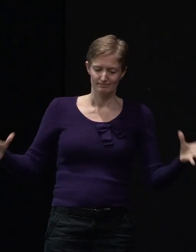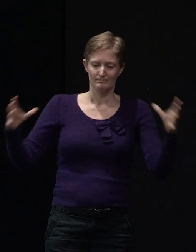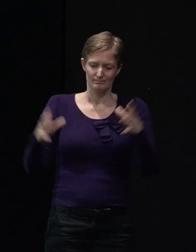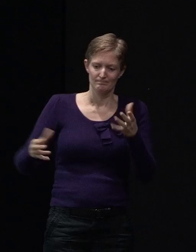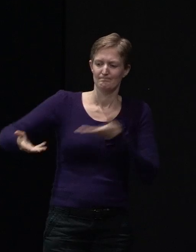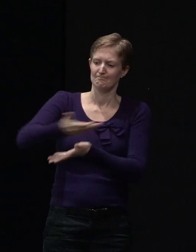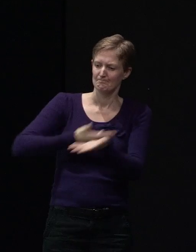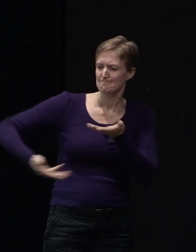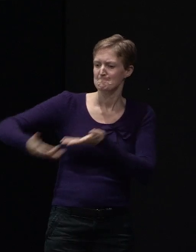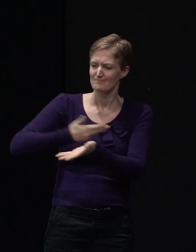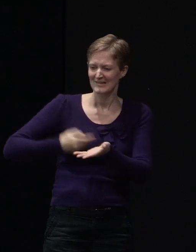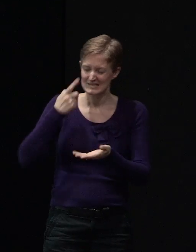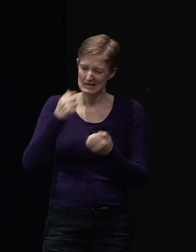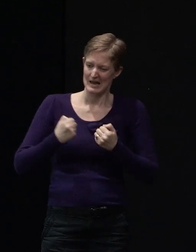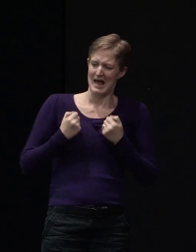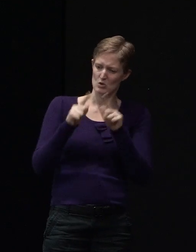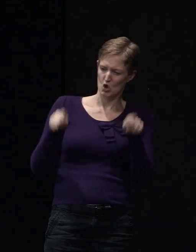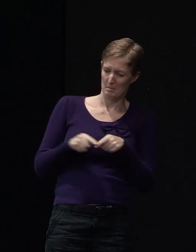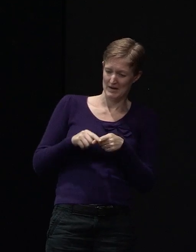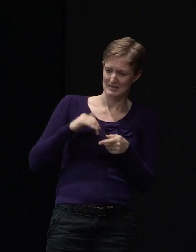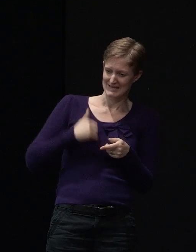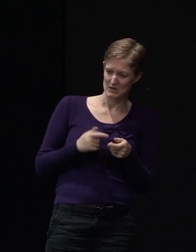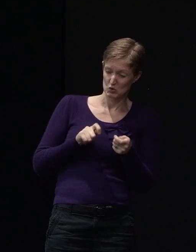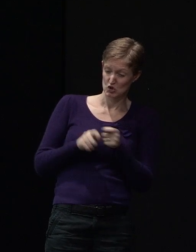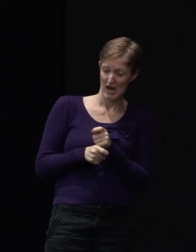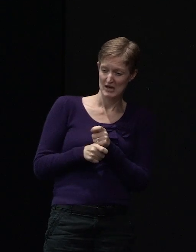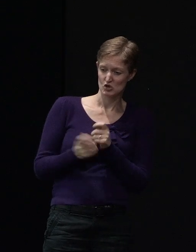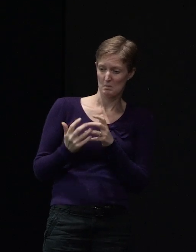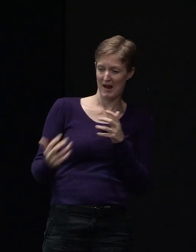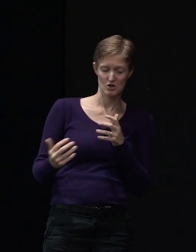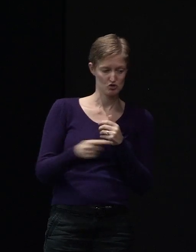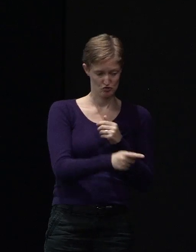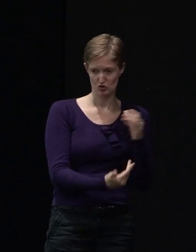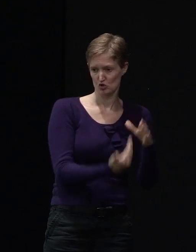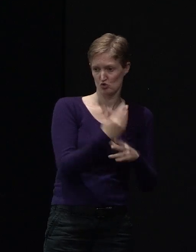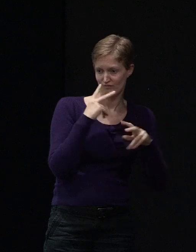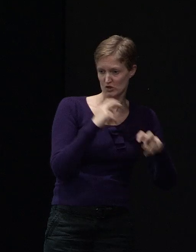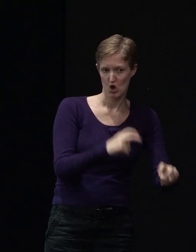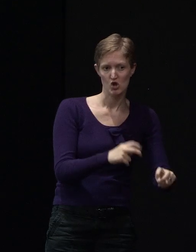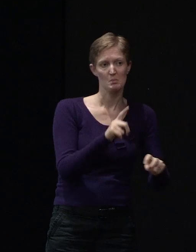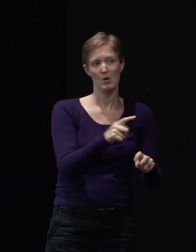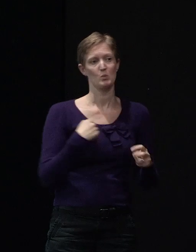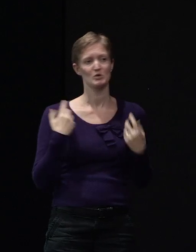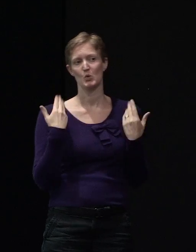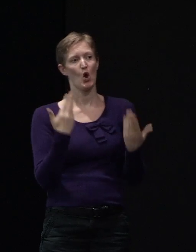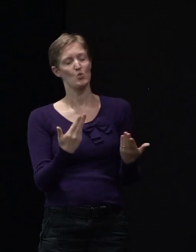of the documentation needs to be slightly adjusted, but we won't know that for another two and a half months.